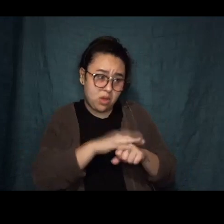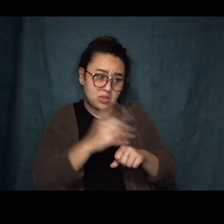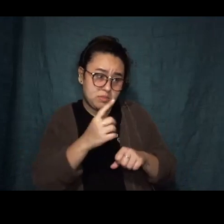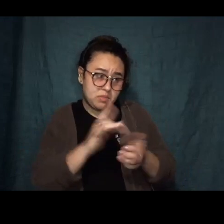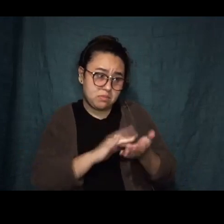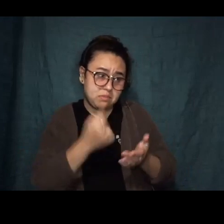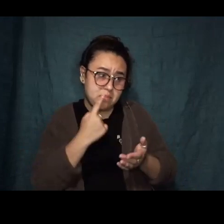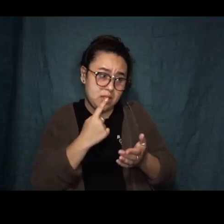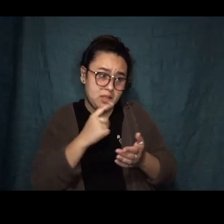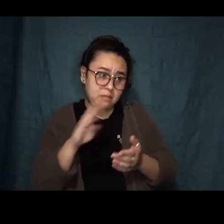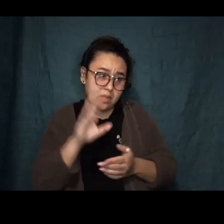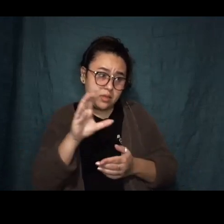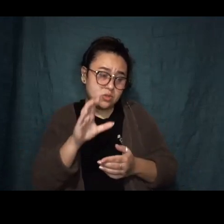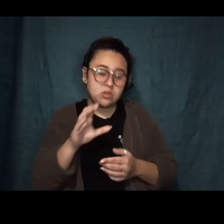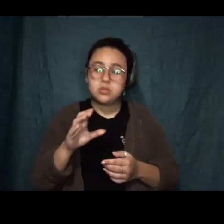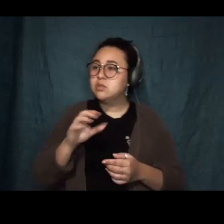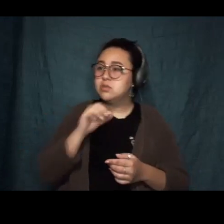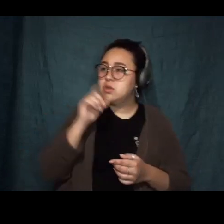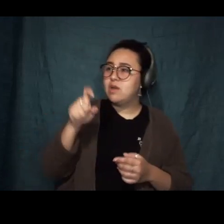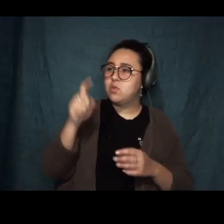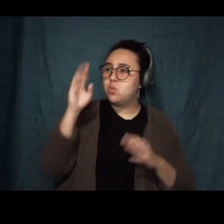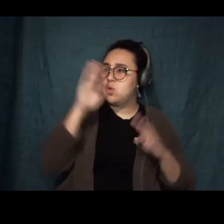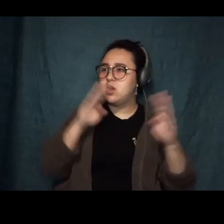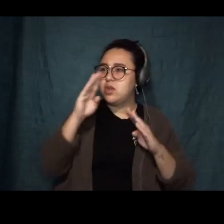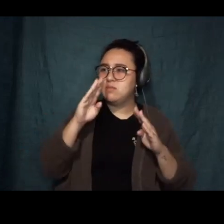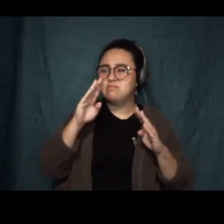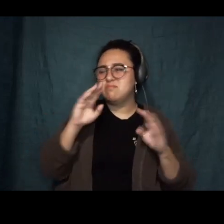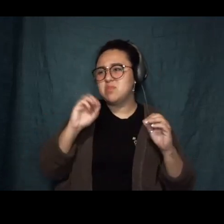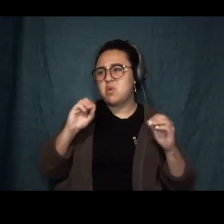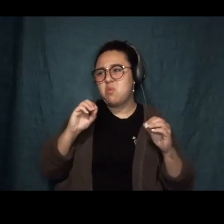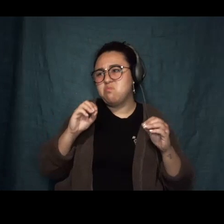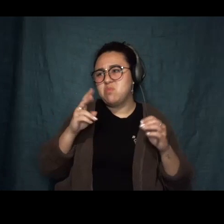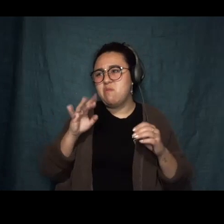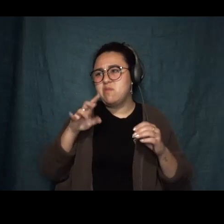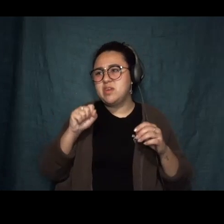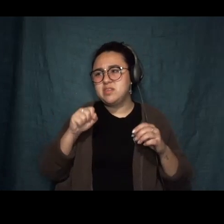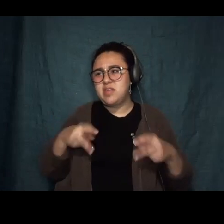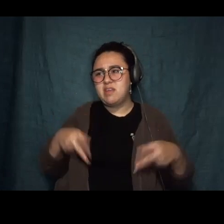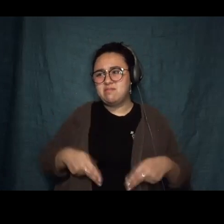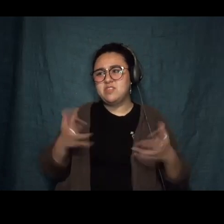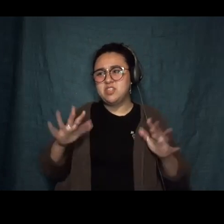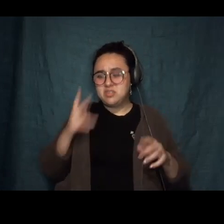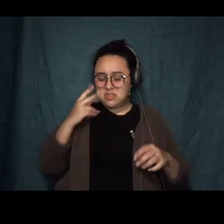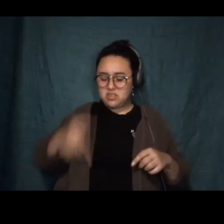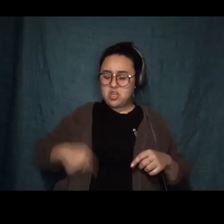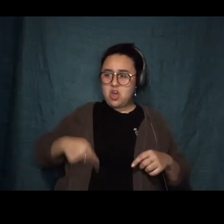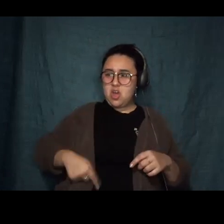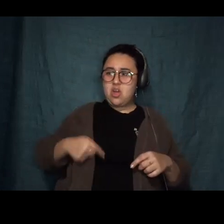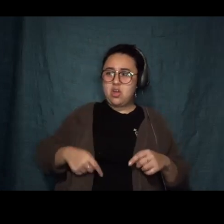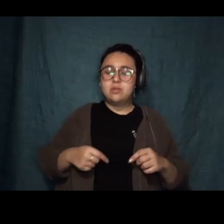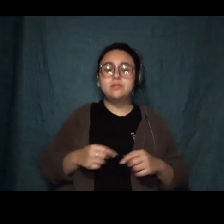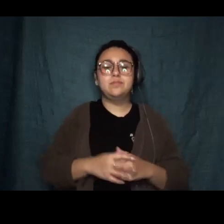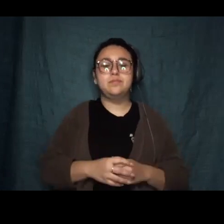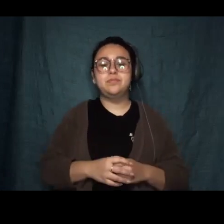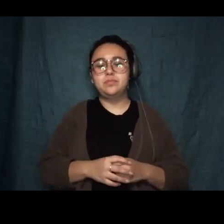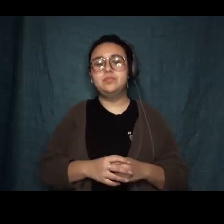I don't have ovaries. My mom died of cancer, so they took mine out to be safe. See the scar? She turned onto her back and pointed to the faint line